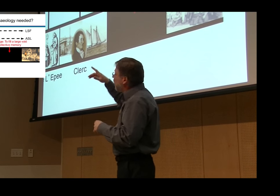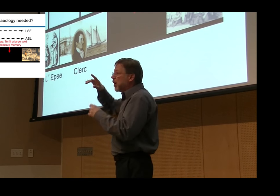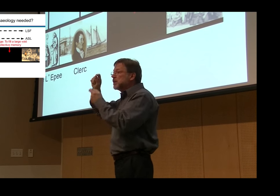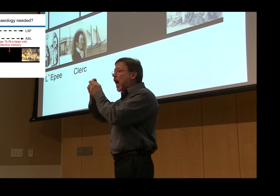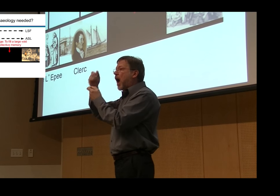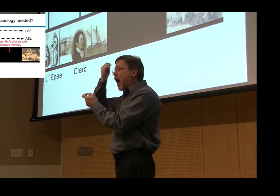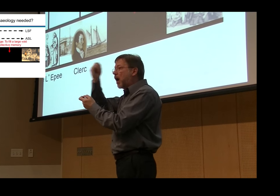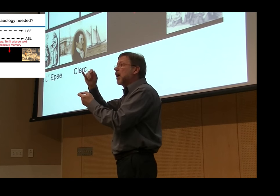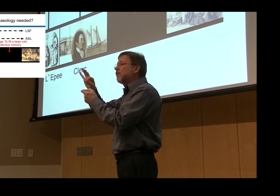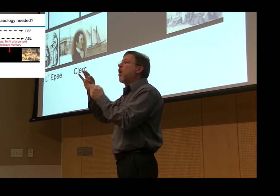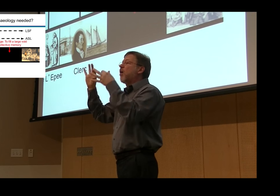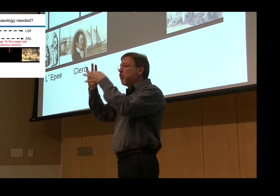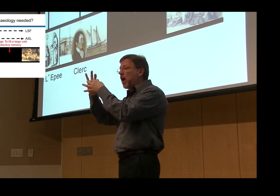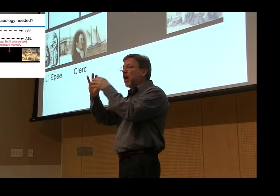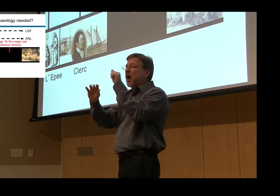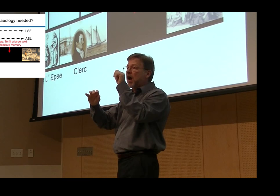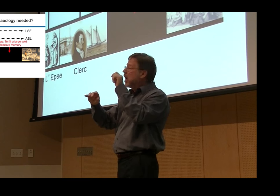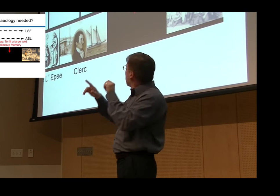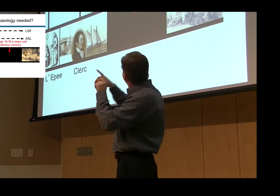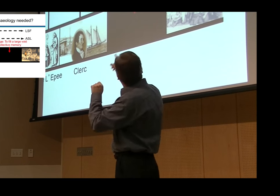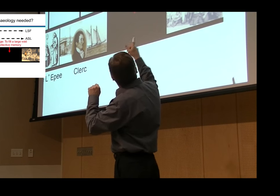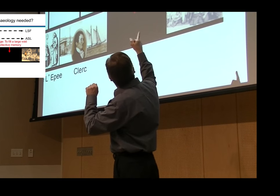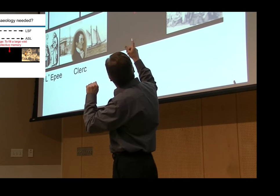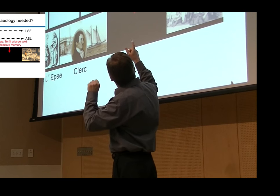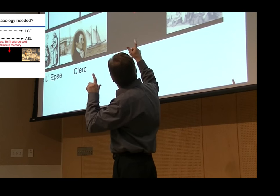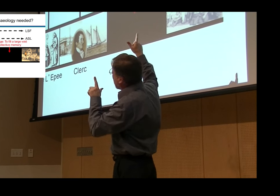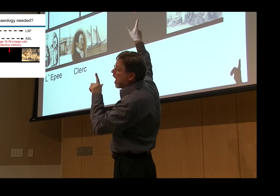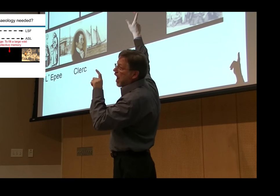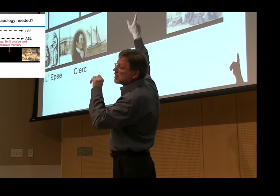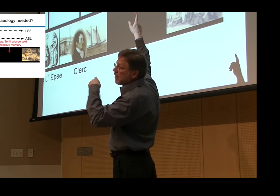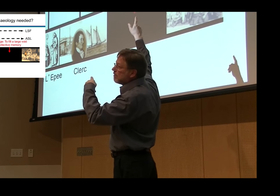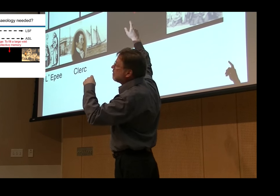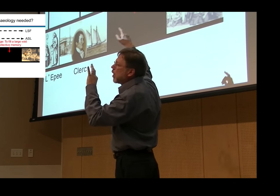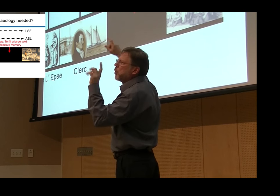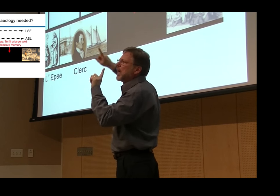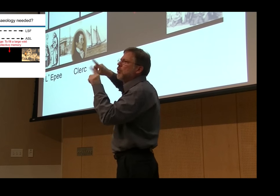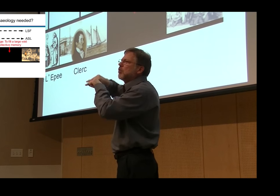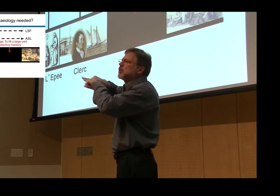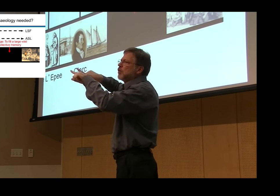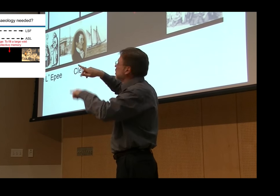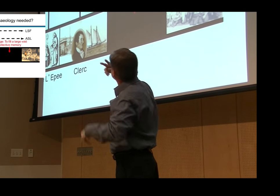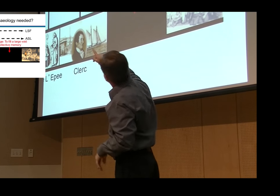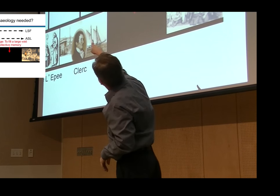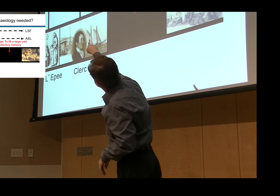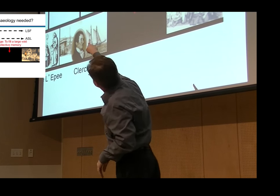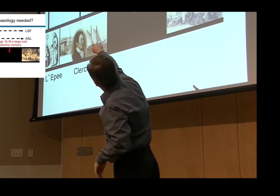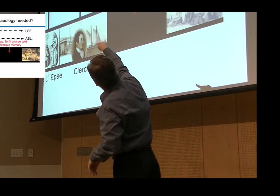Many people have doubted whether that was indeed the case, that only one person could help develop the language, but we'll talk about that later.